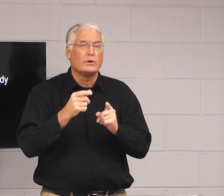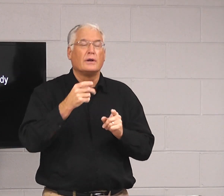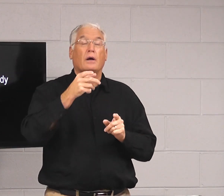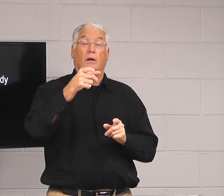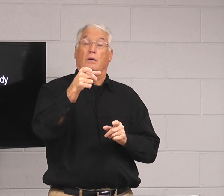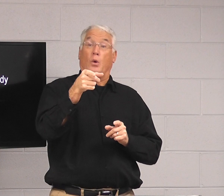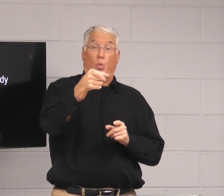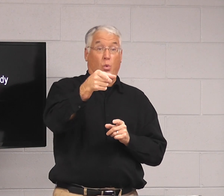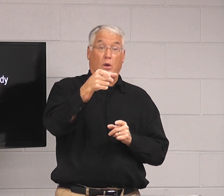word,